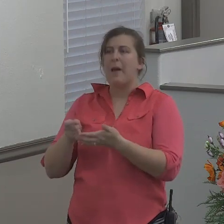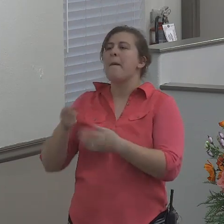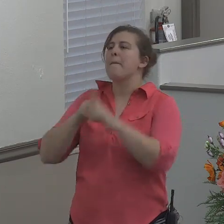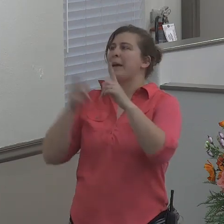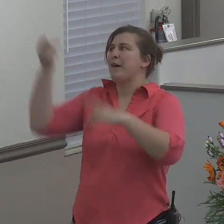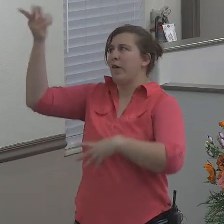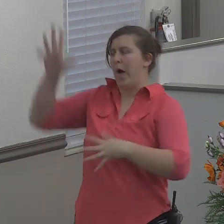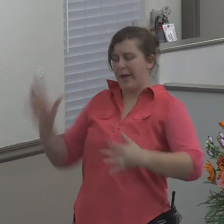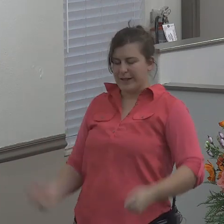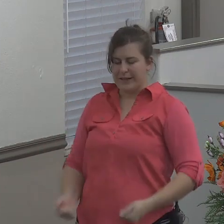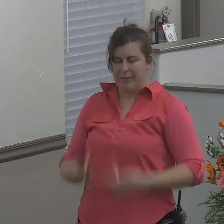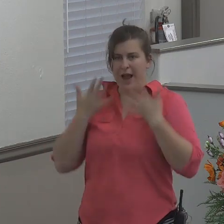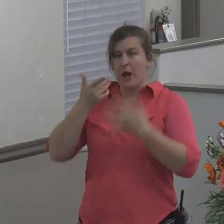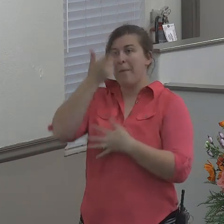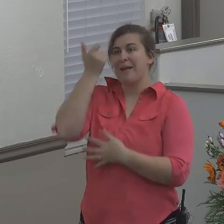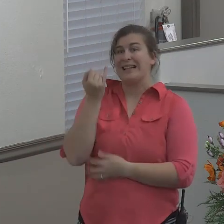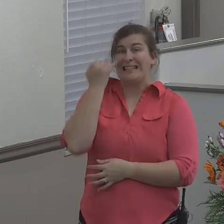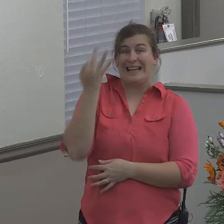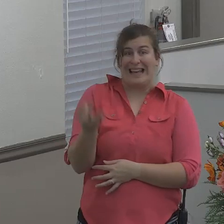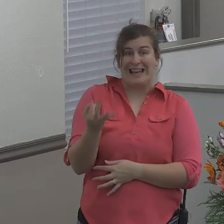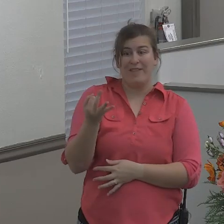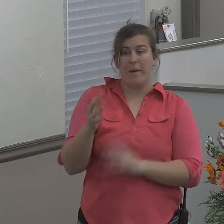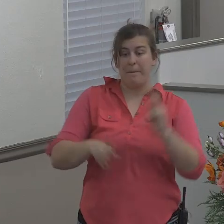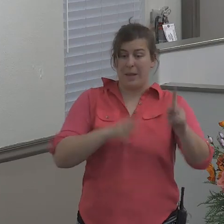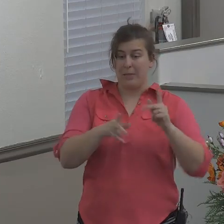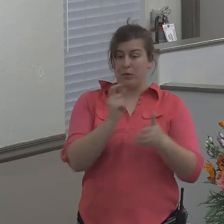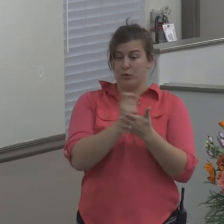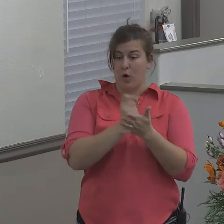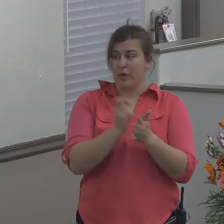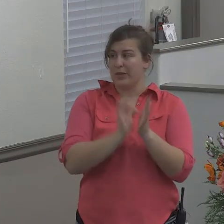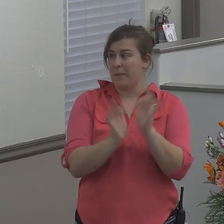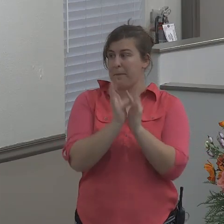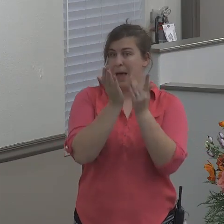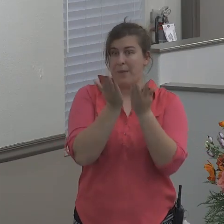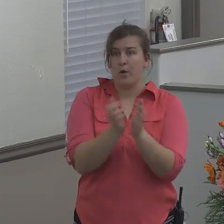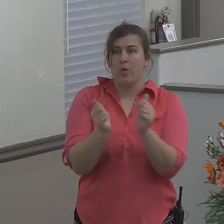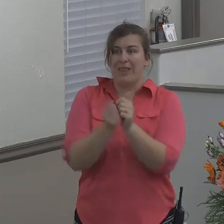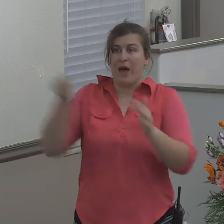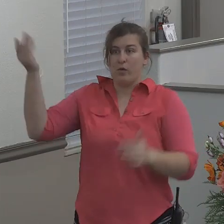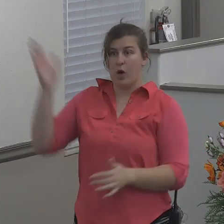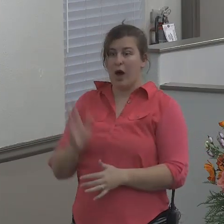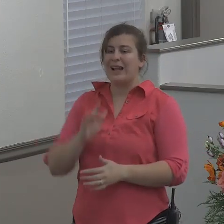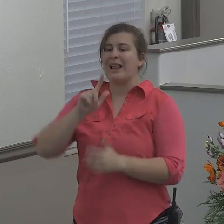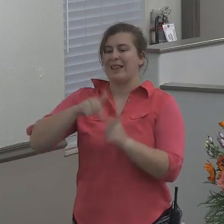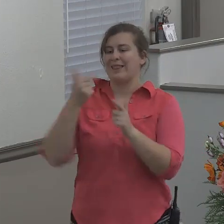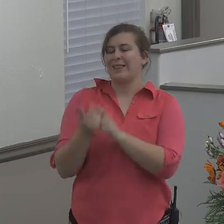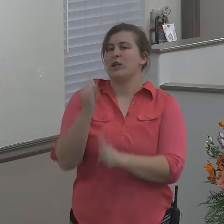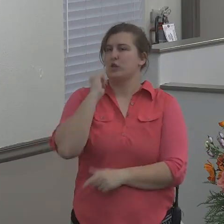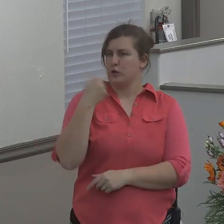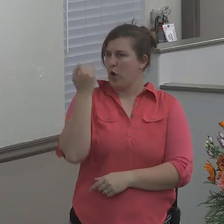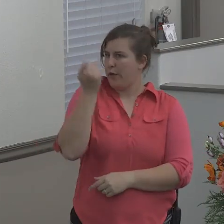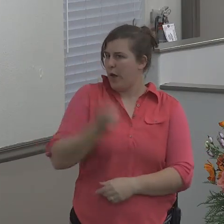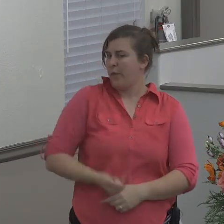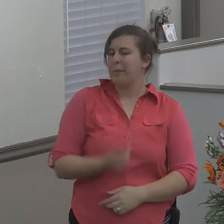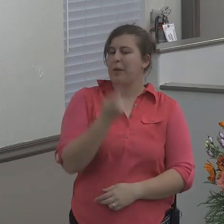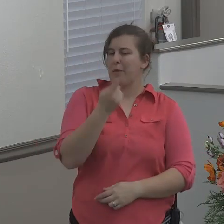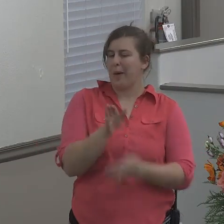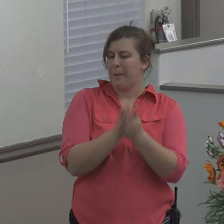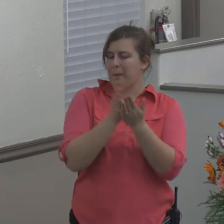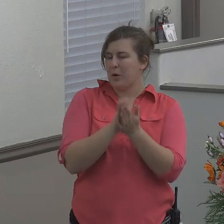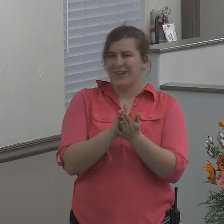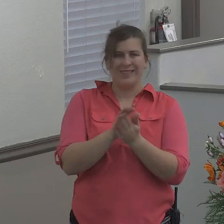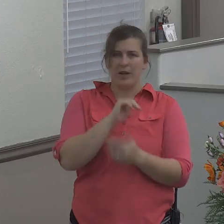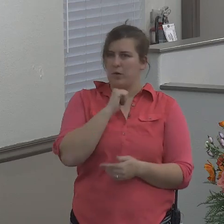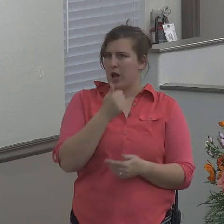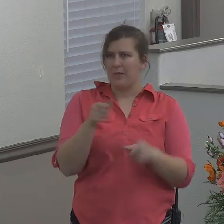would have written the Bible without the inspiration of God then Jonah would be one book in the Bible that would not be what it